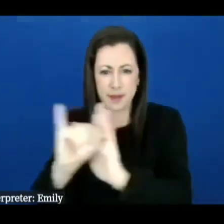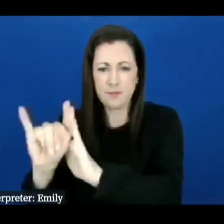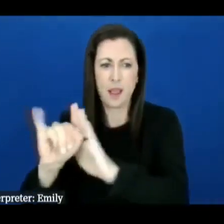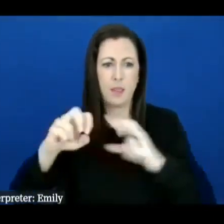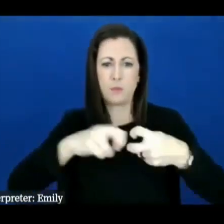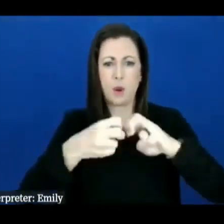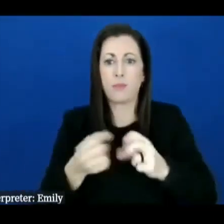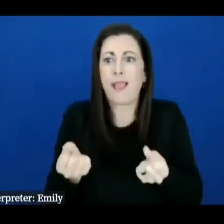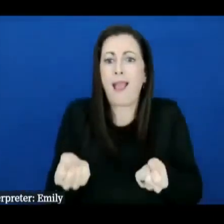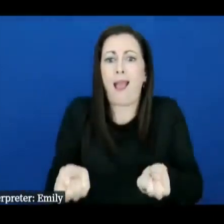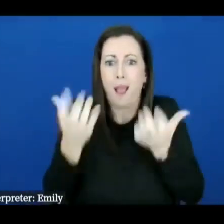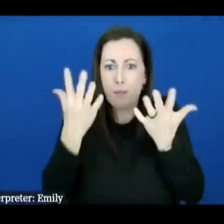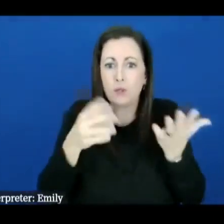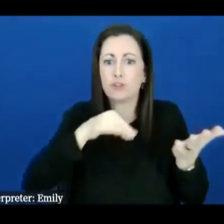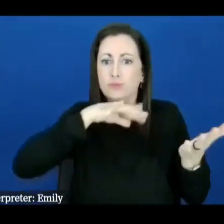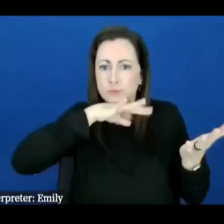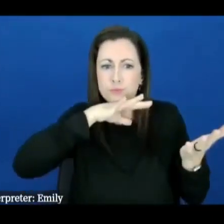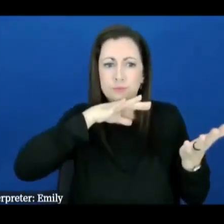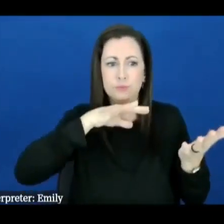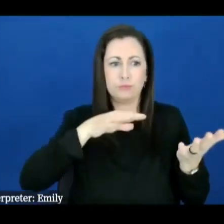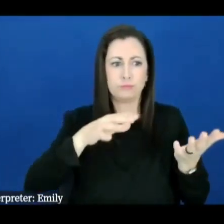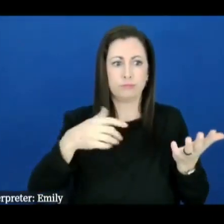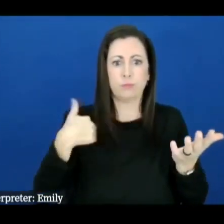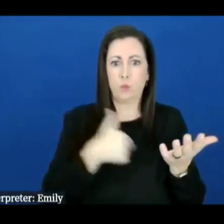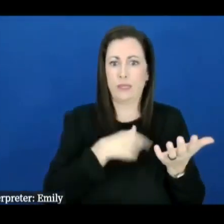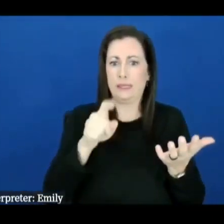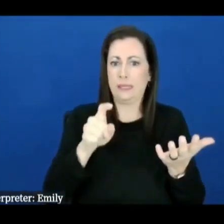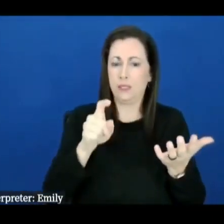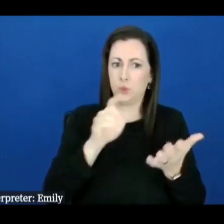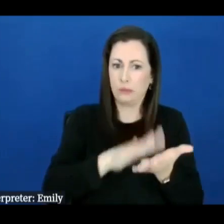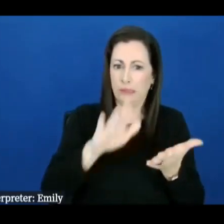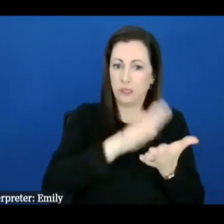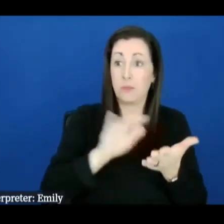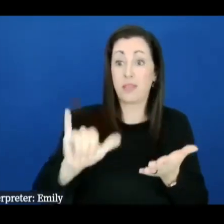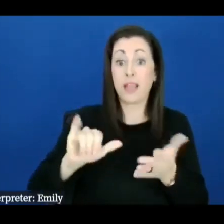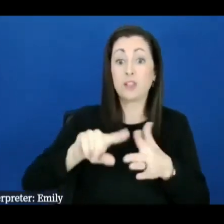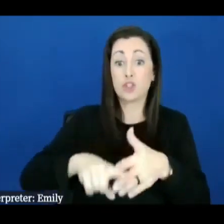about um and that started as back as far as 30 September